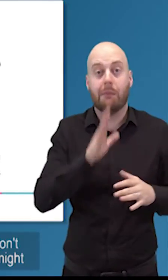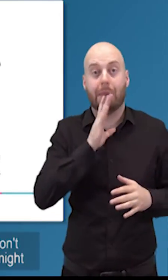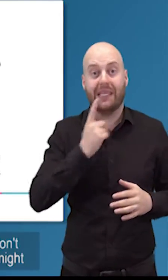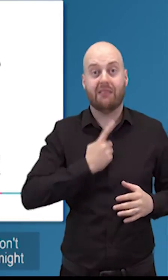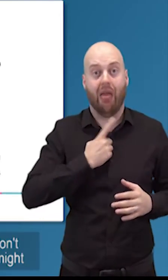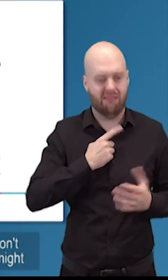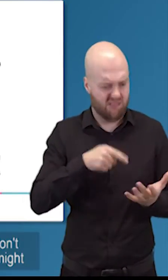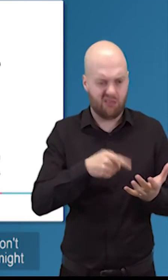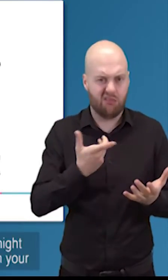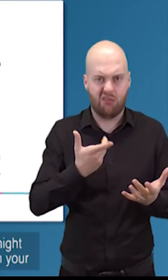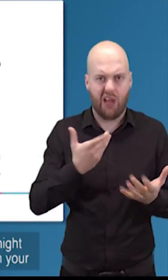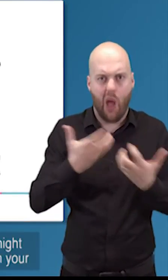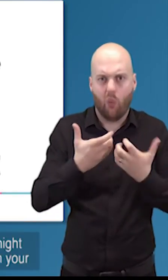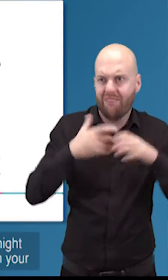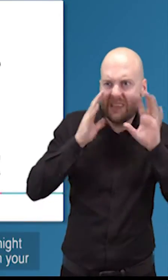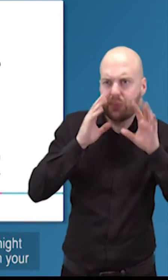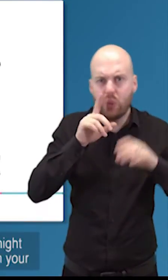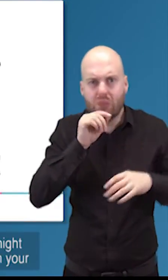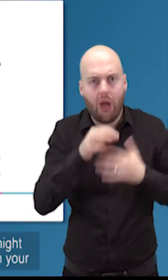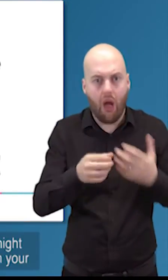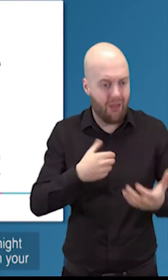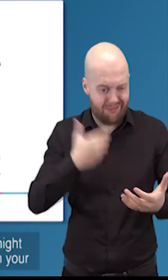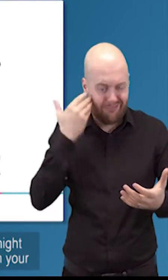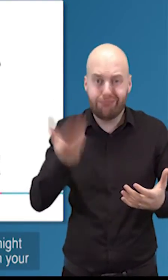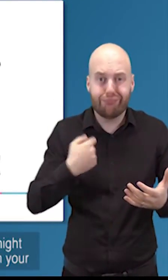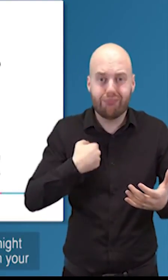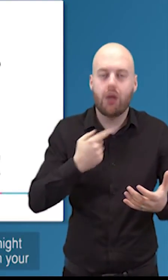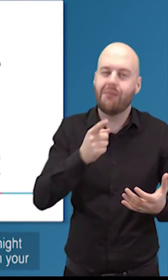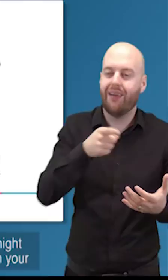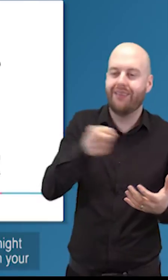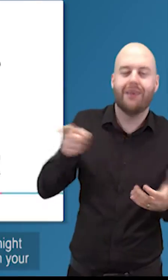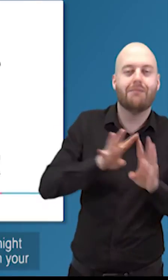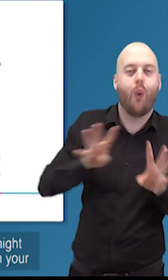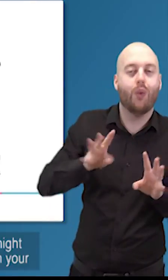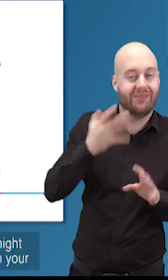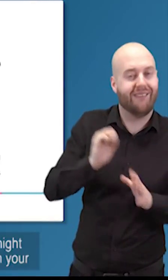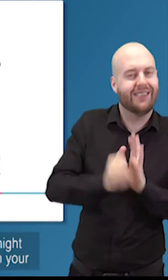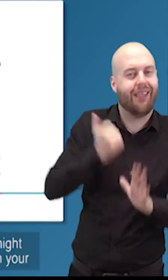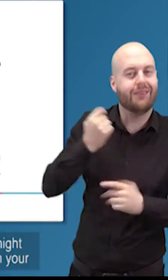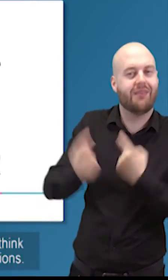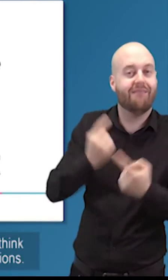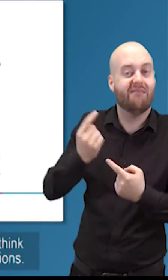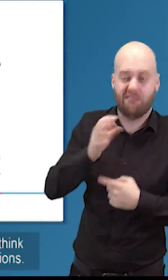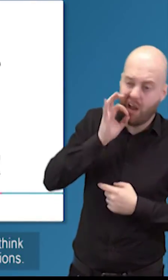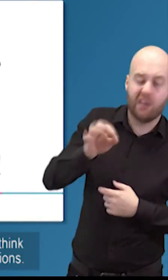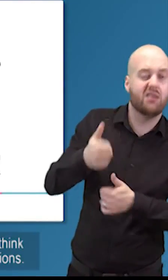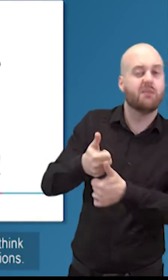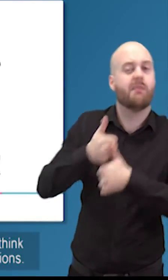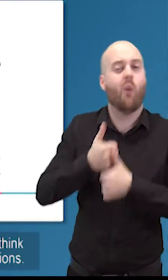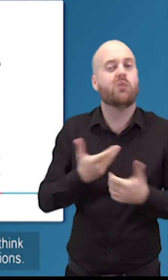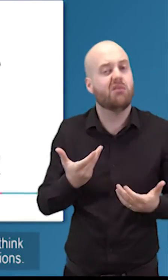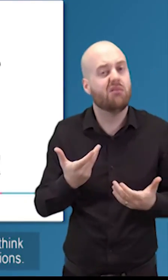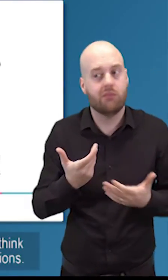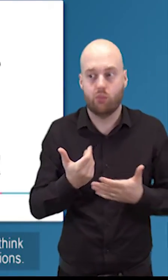to make the most of that but you might have somebody who can help you with that you might co-opt somebody in for the summer to help you with your overall